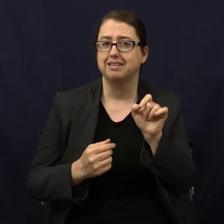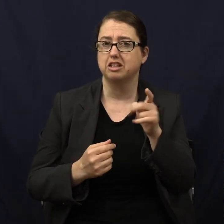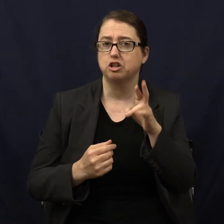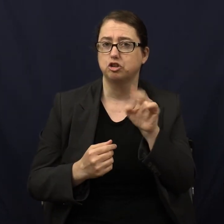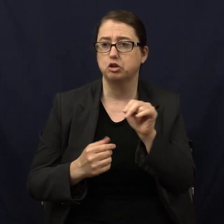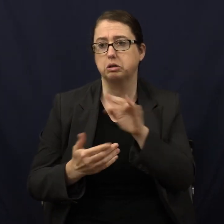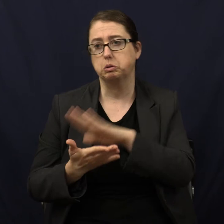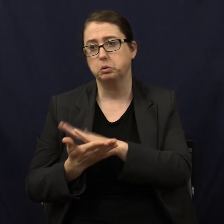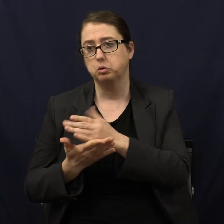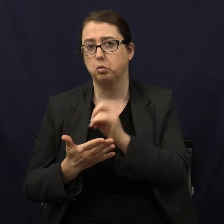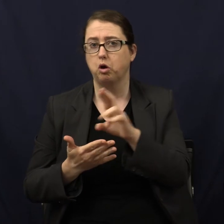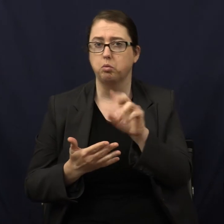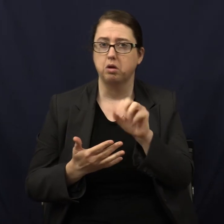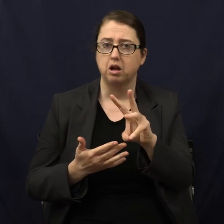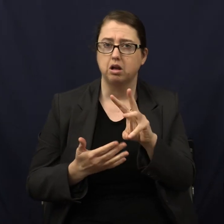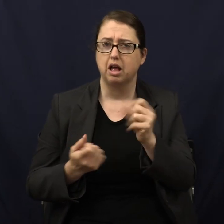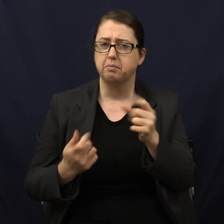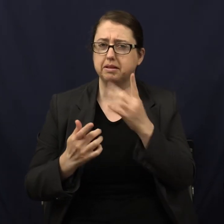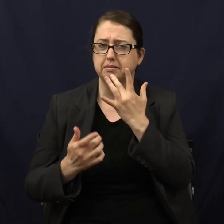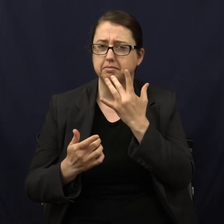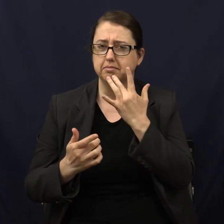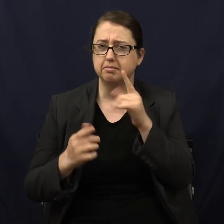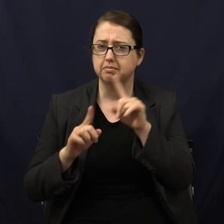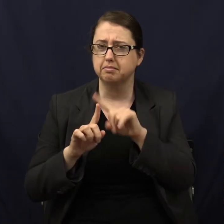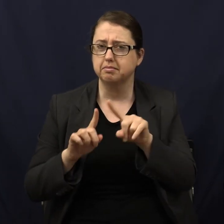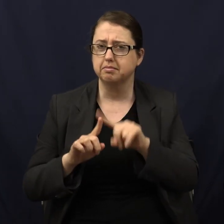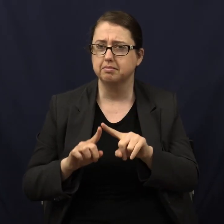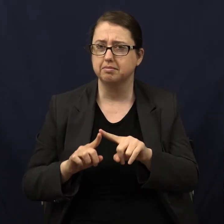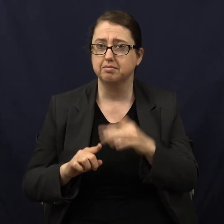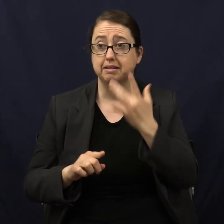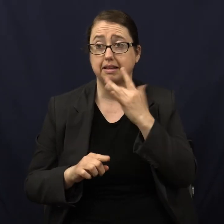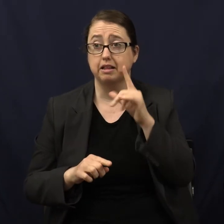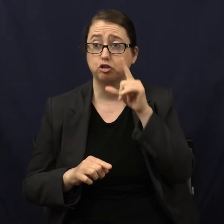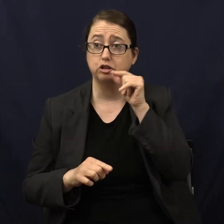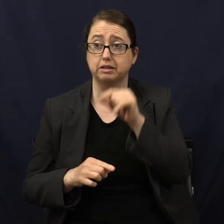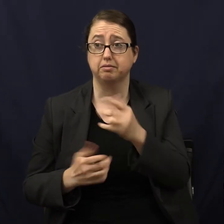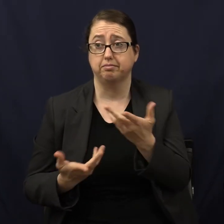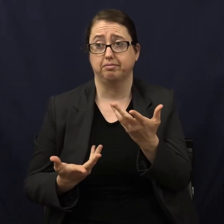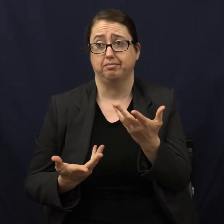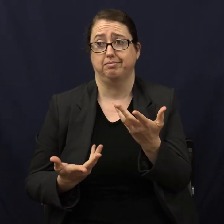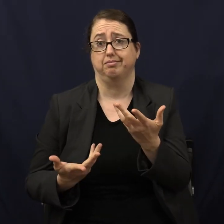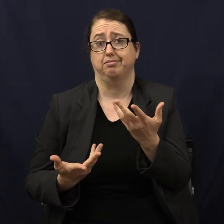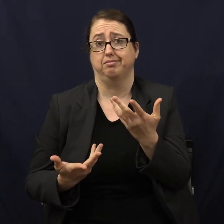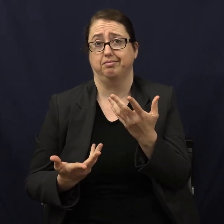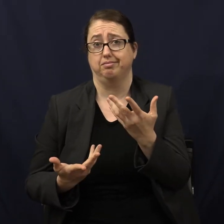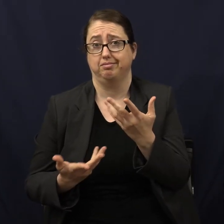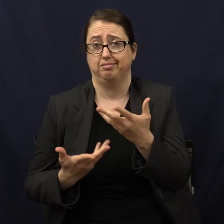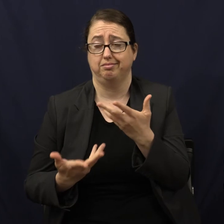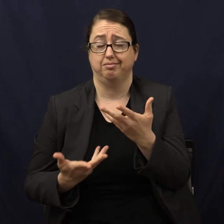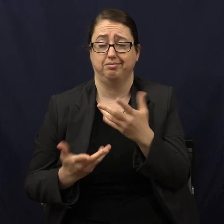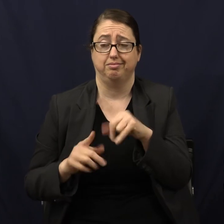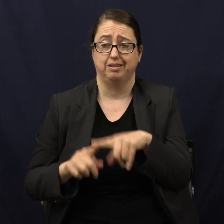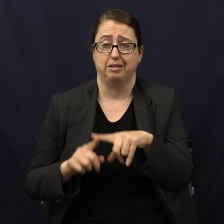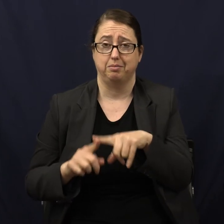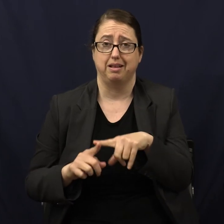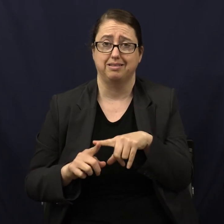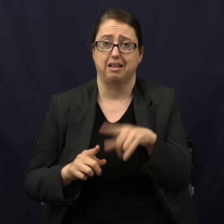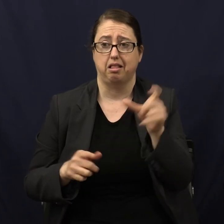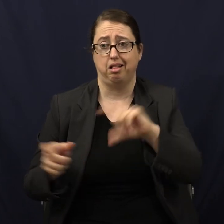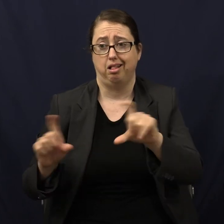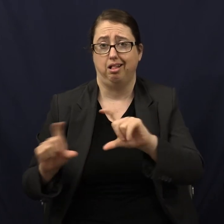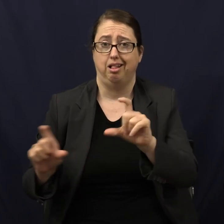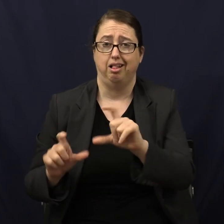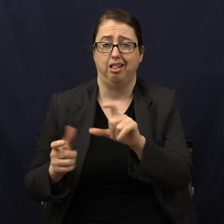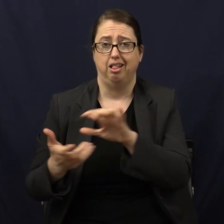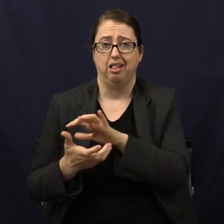Cooked or raw, right? How many different tastes is meat? It tastes like chicken, right? I mean, depends on how you season it, honestly,